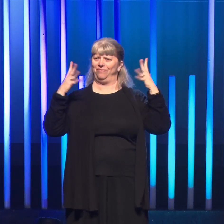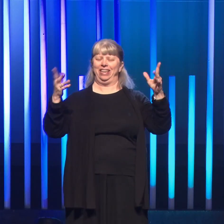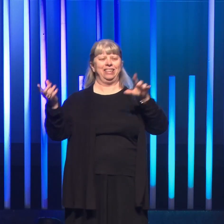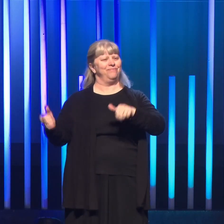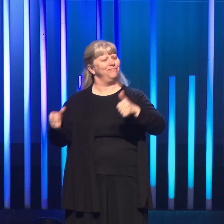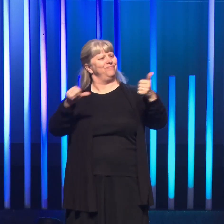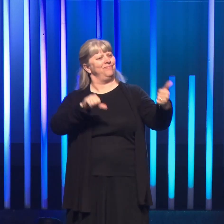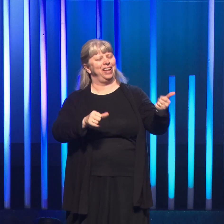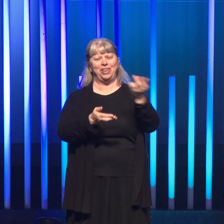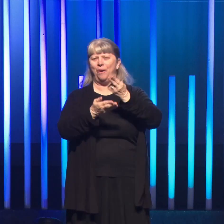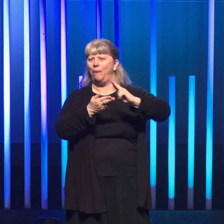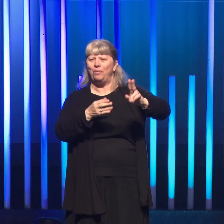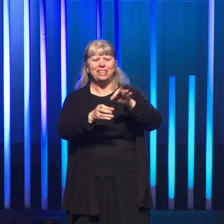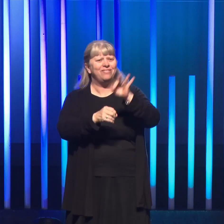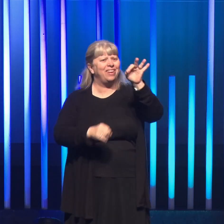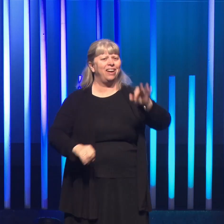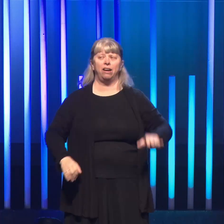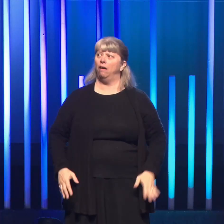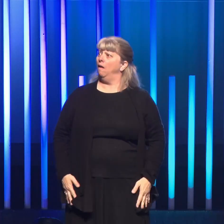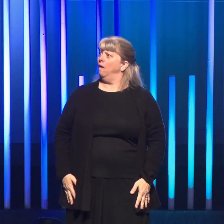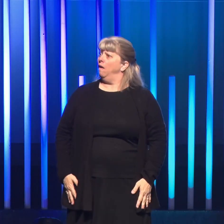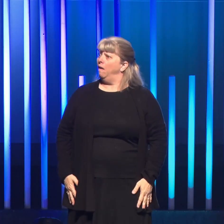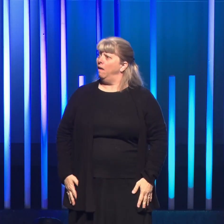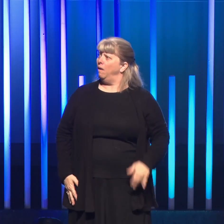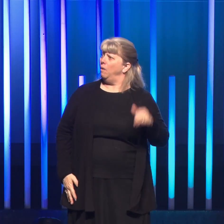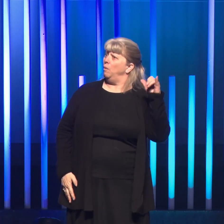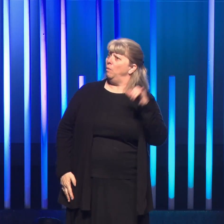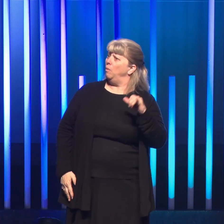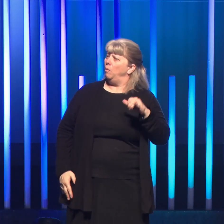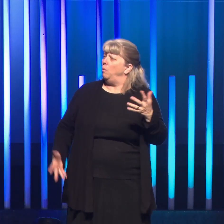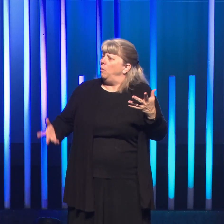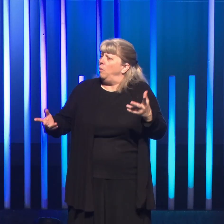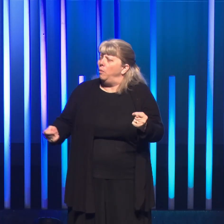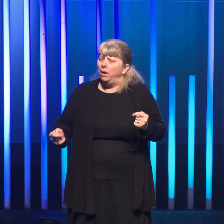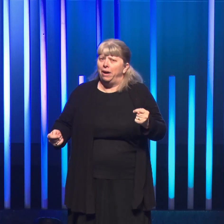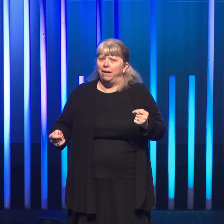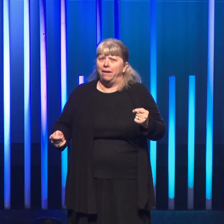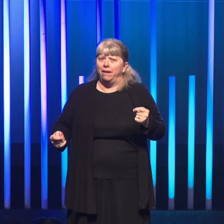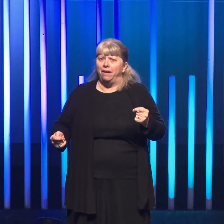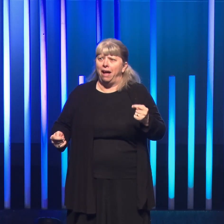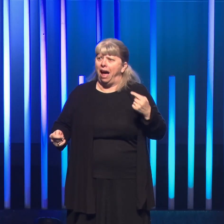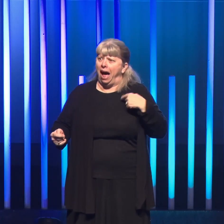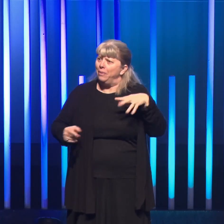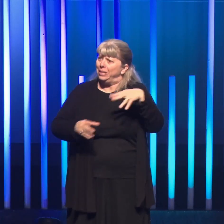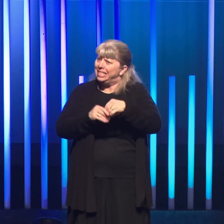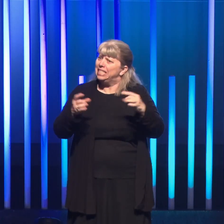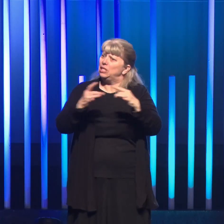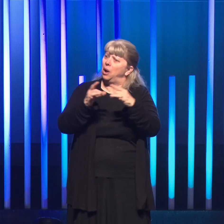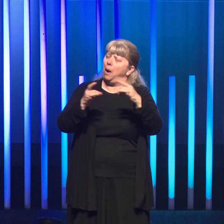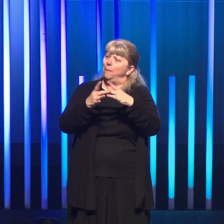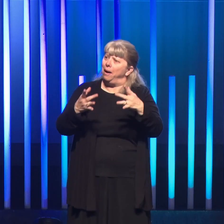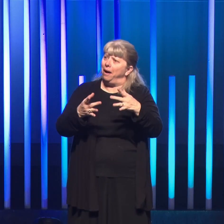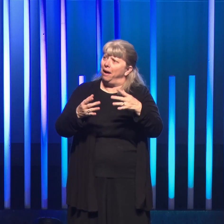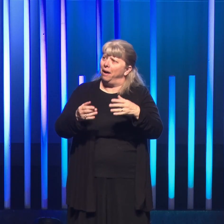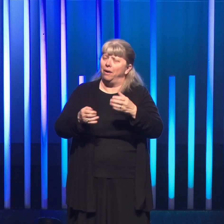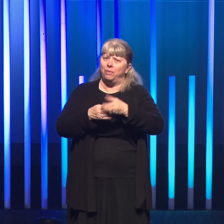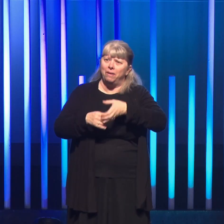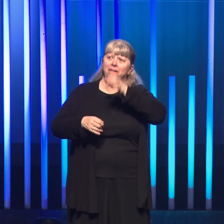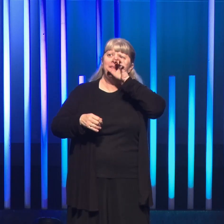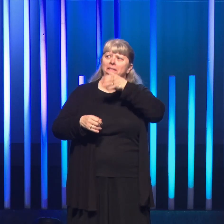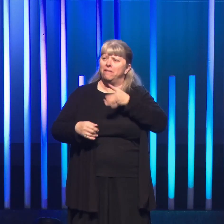in the Holy Spirit. And I was like, huh? But I was at a Starbucks with a mom bun.